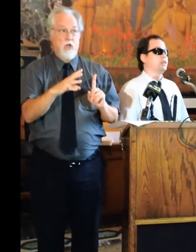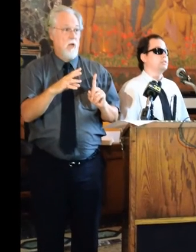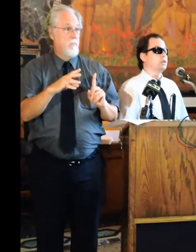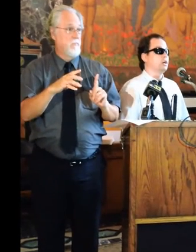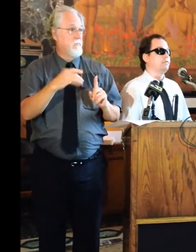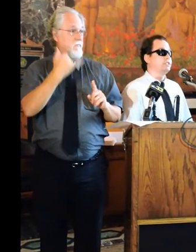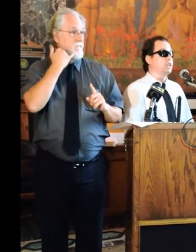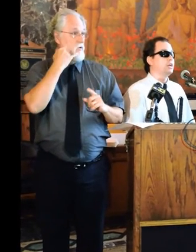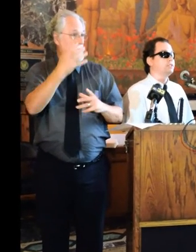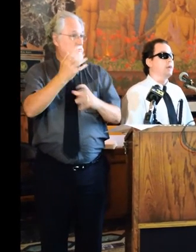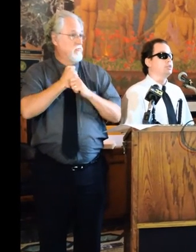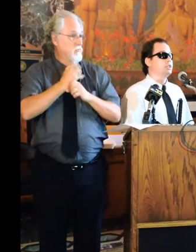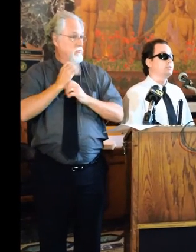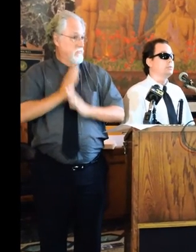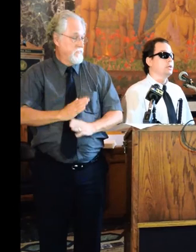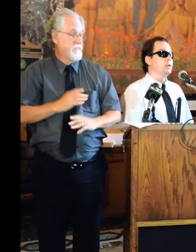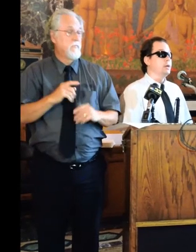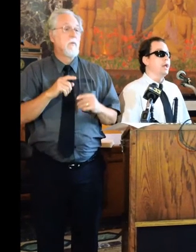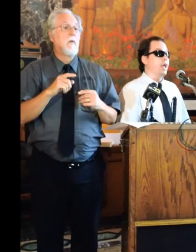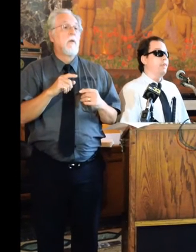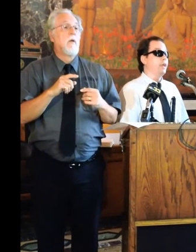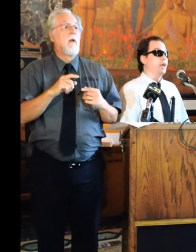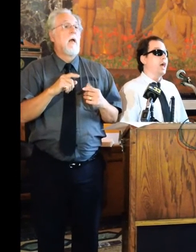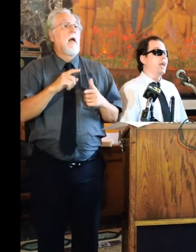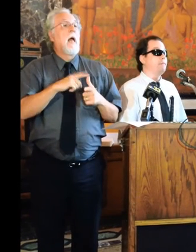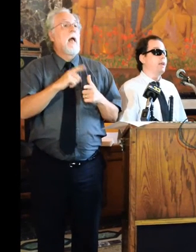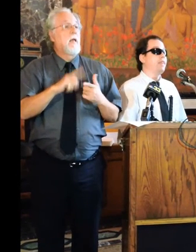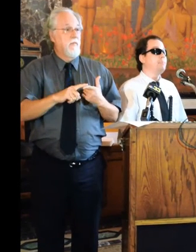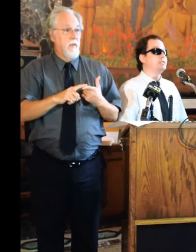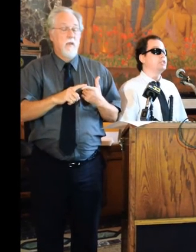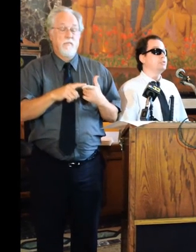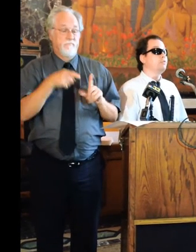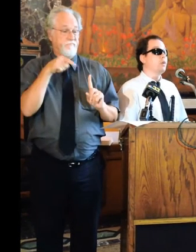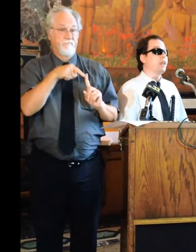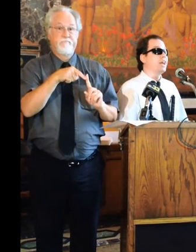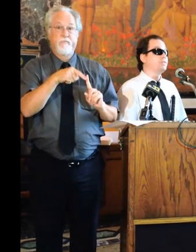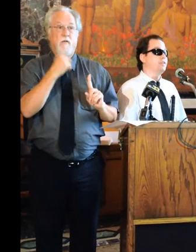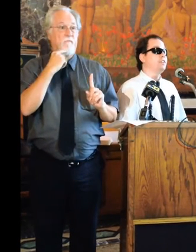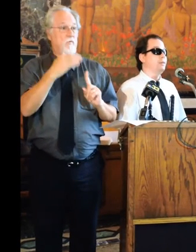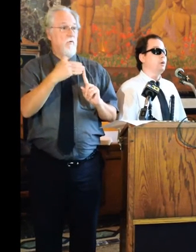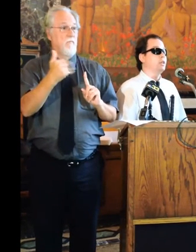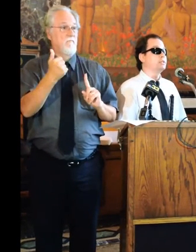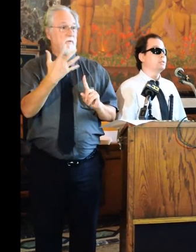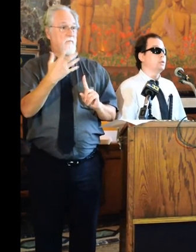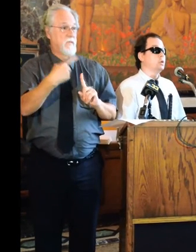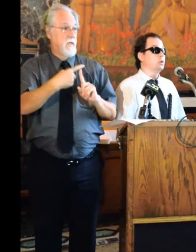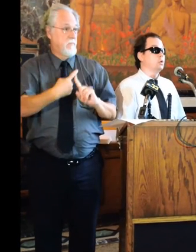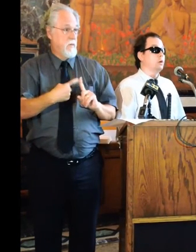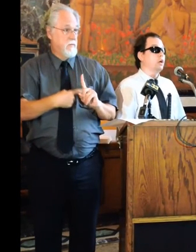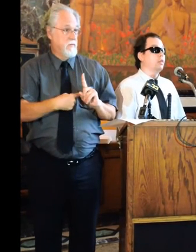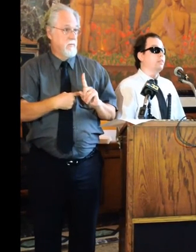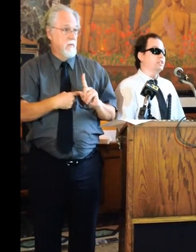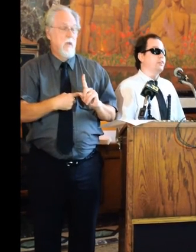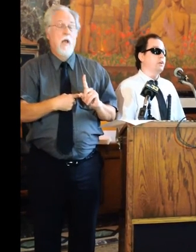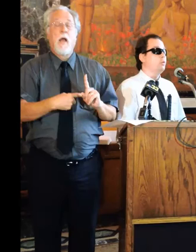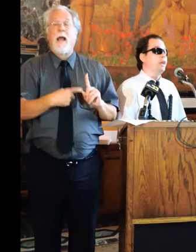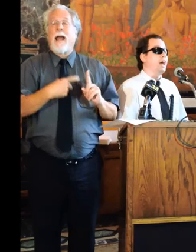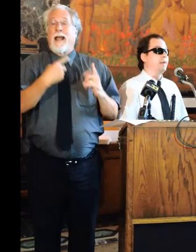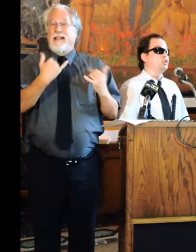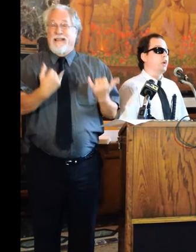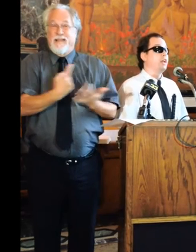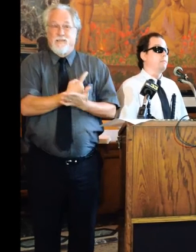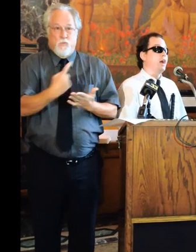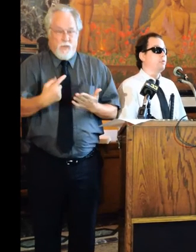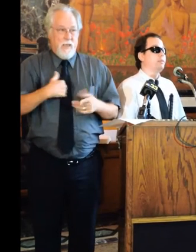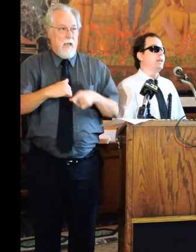as a facility receptionist. And, then, I have been in that position for the last 15 months. Well, this very